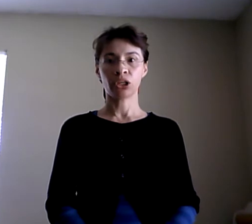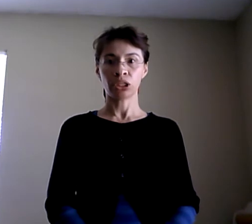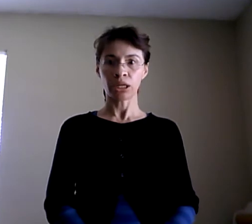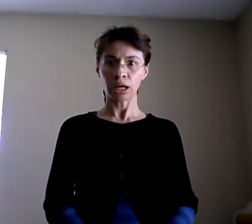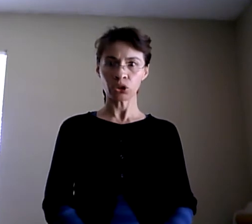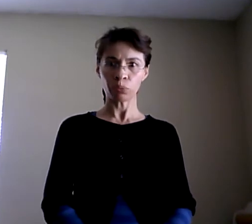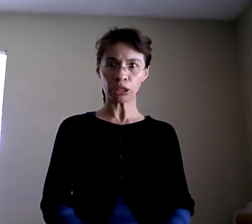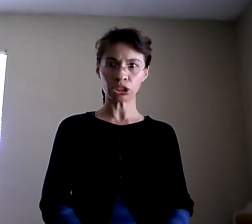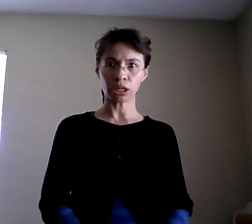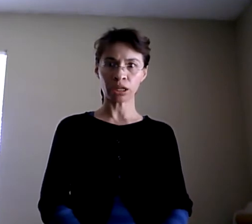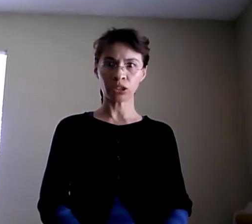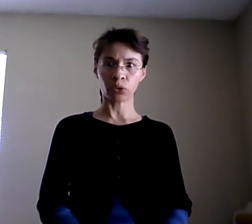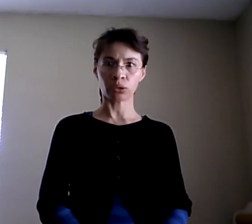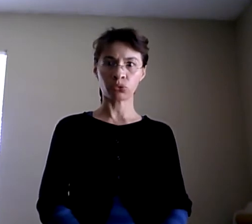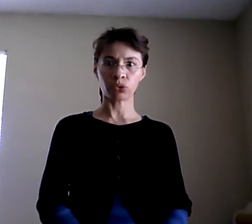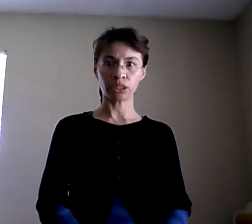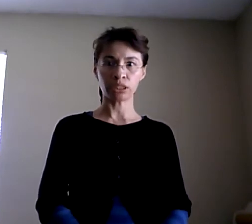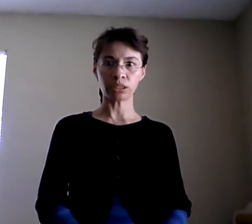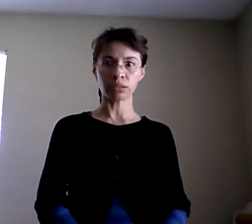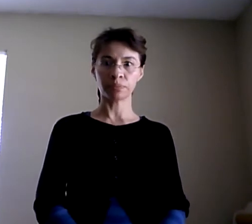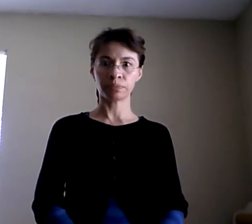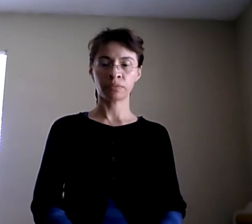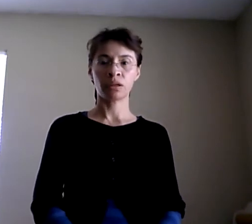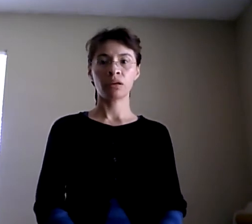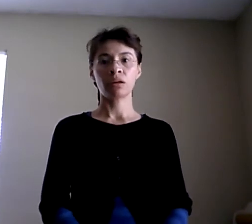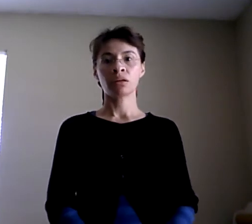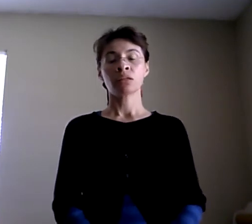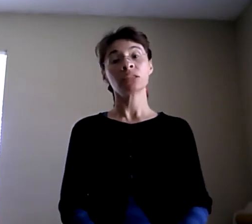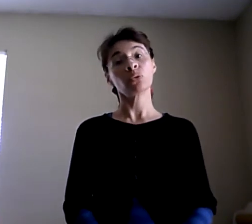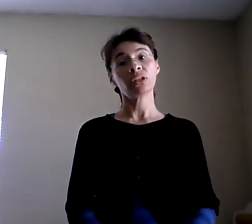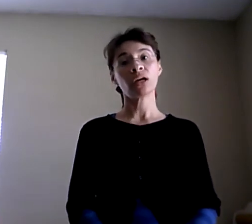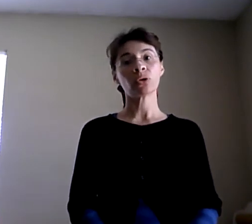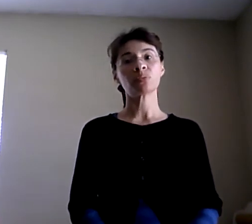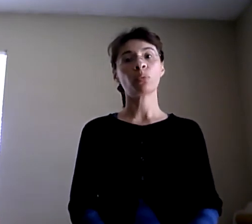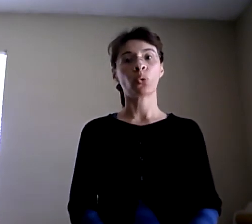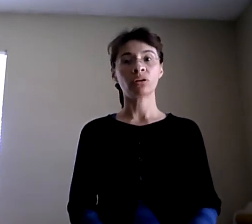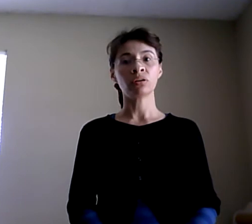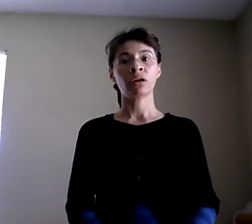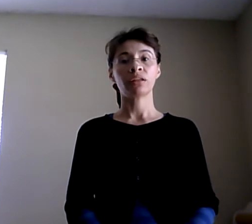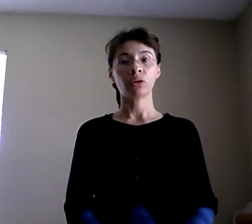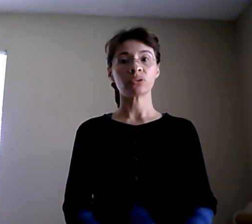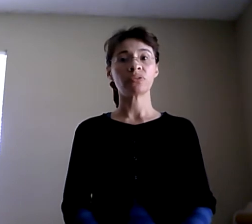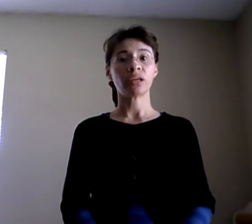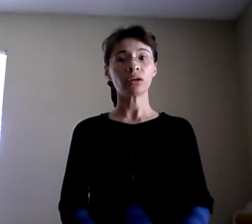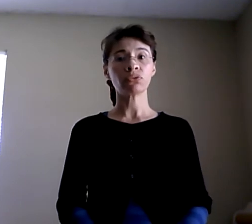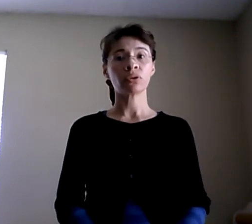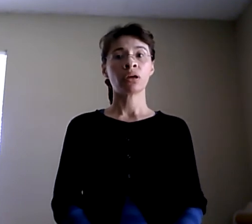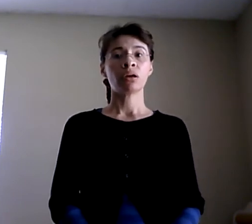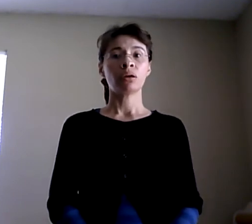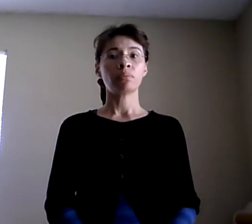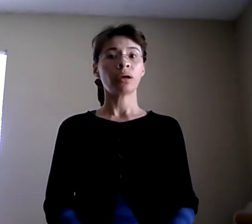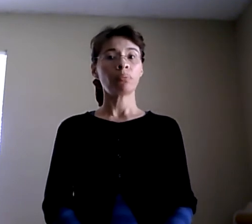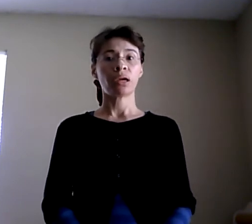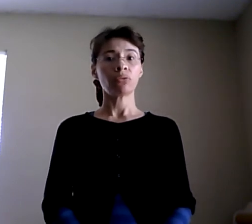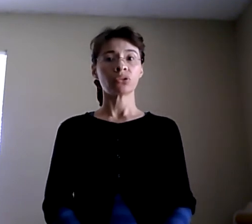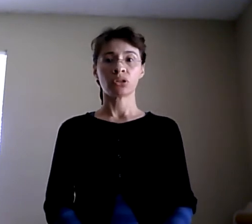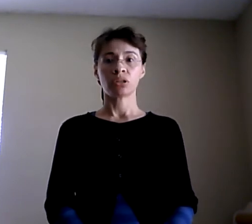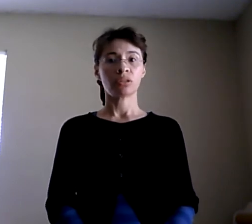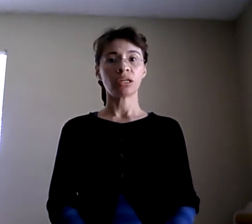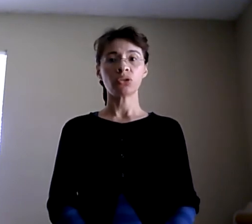Yeah, you betcha. I know how to read. See, when I was born and I was deaf, my parents, they